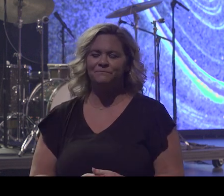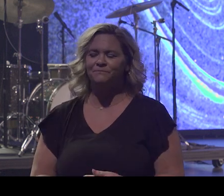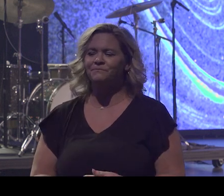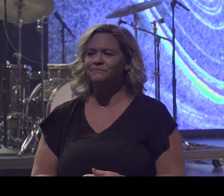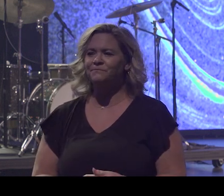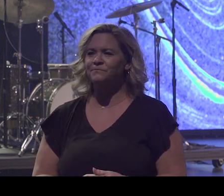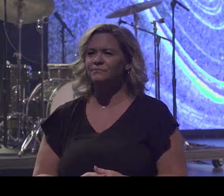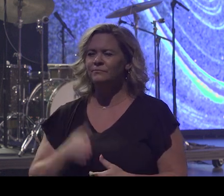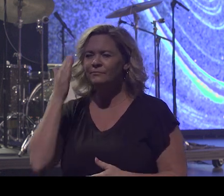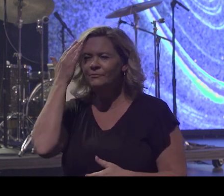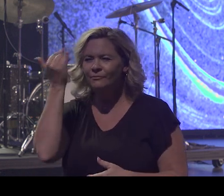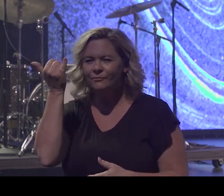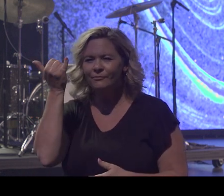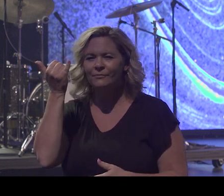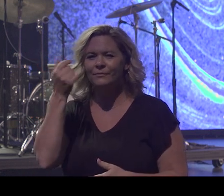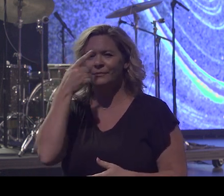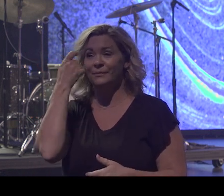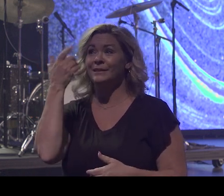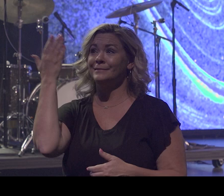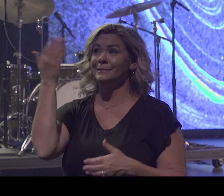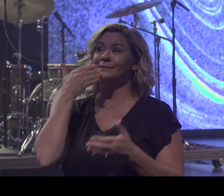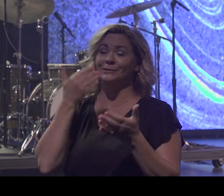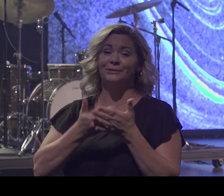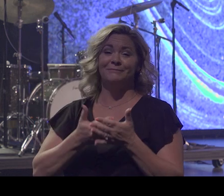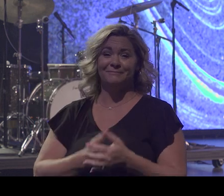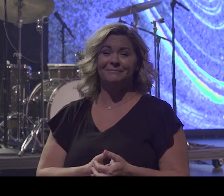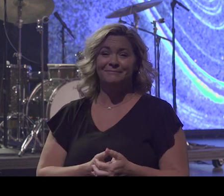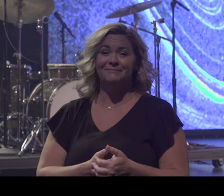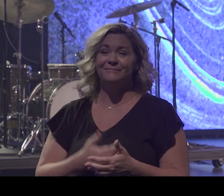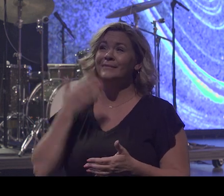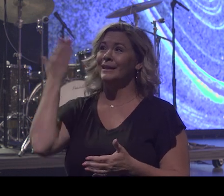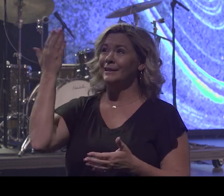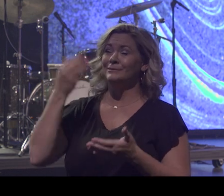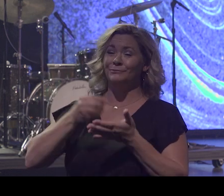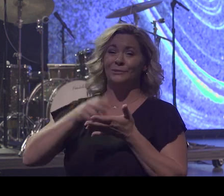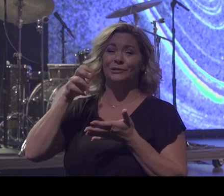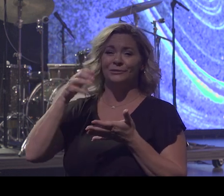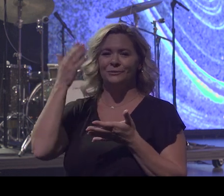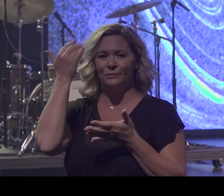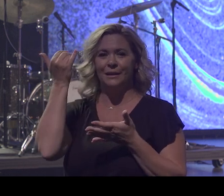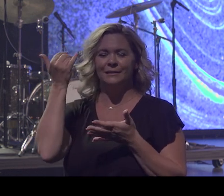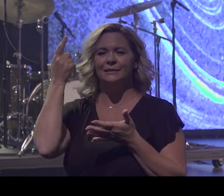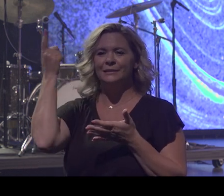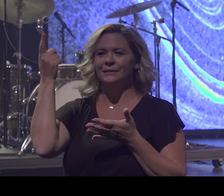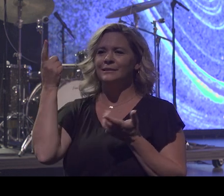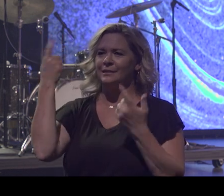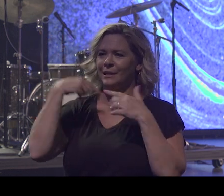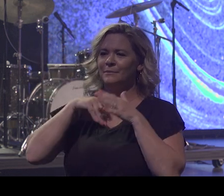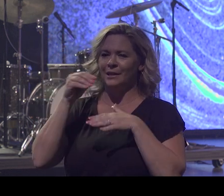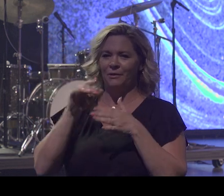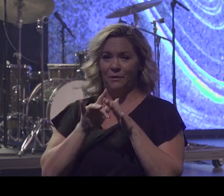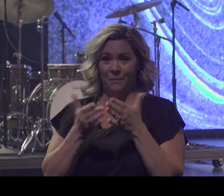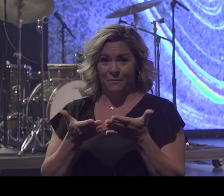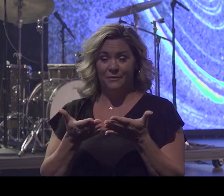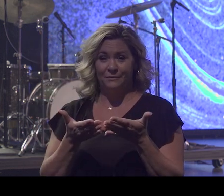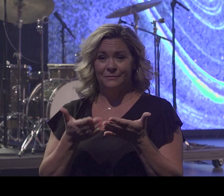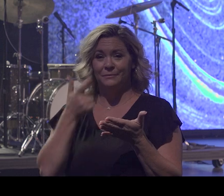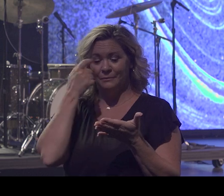Why? Because it's good. Why? Because it's rich. Why? Because it comes out of the book. Why? Because the book has been here